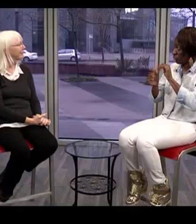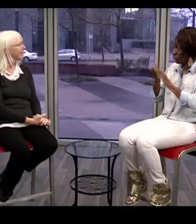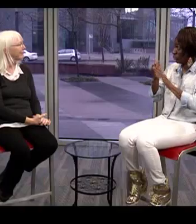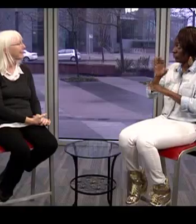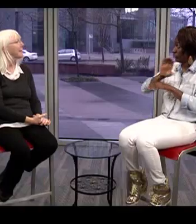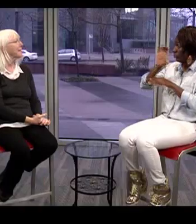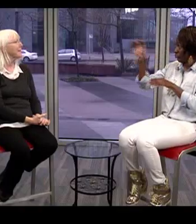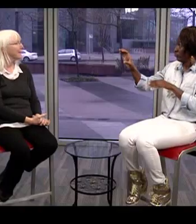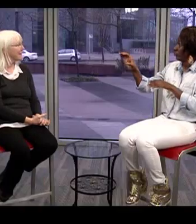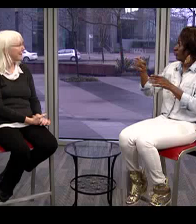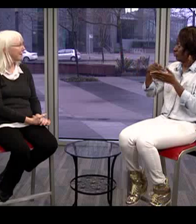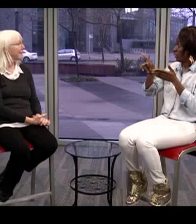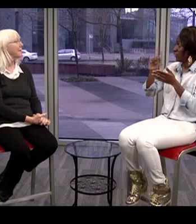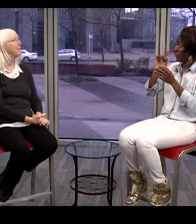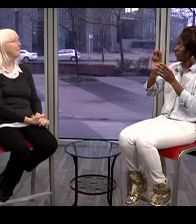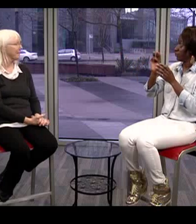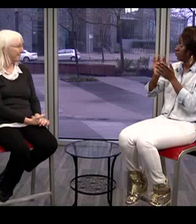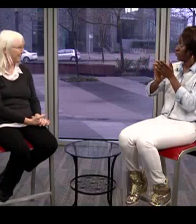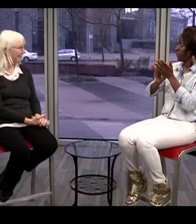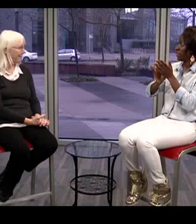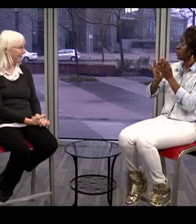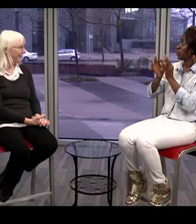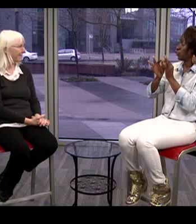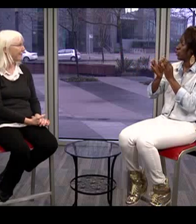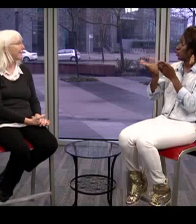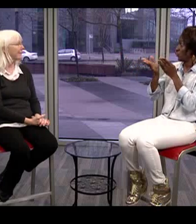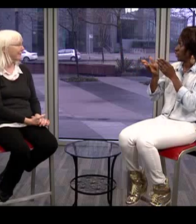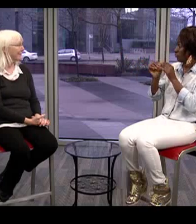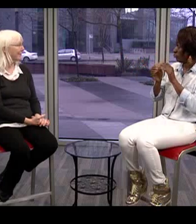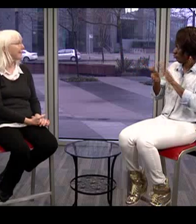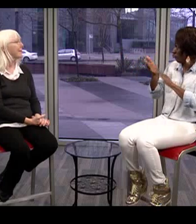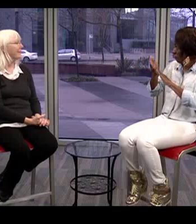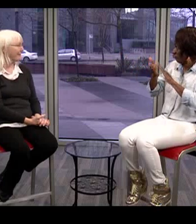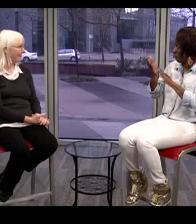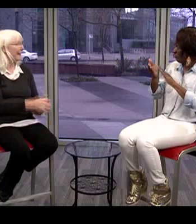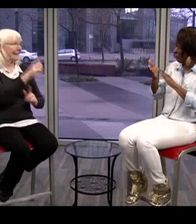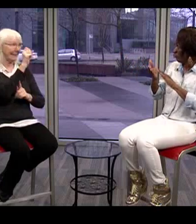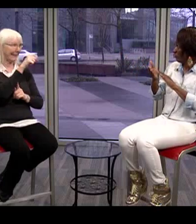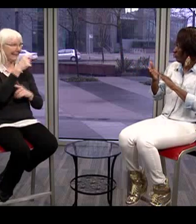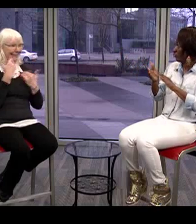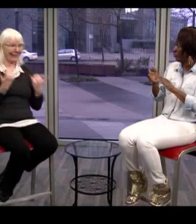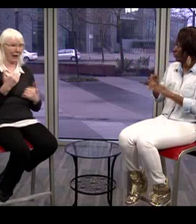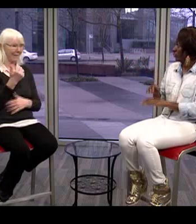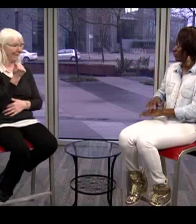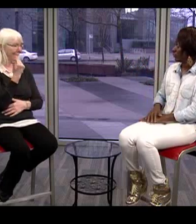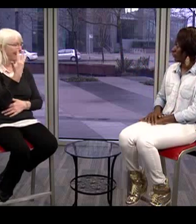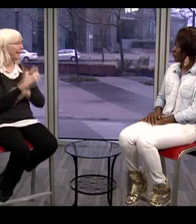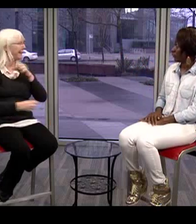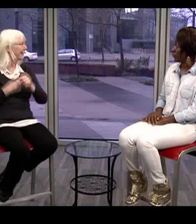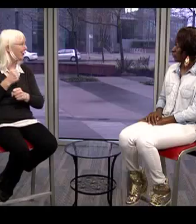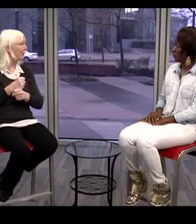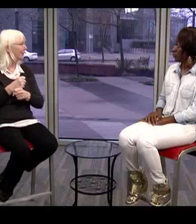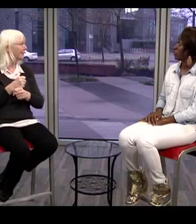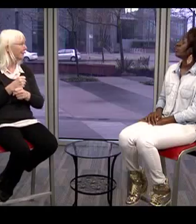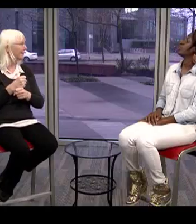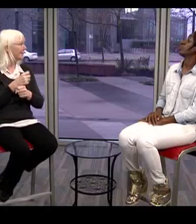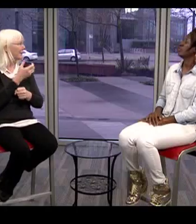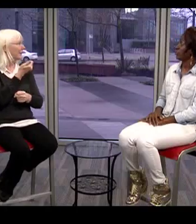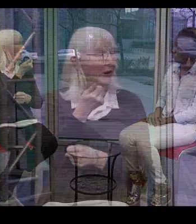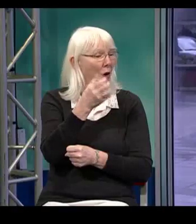And is that still in operation? They do a lot of funding for medical interpreting services on an ongoing basis? Yes, absolutely. It's been almost 15 years now that we've been